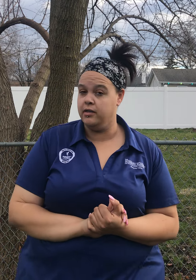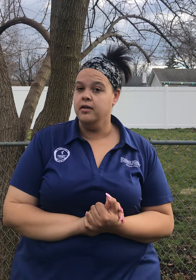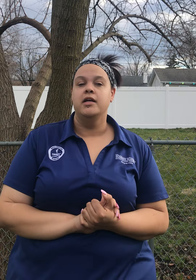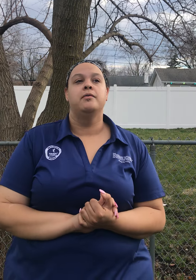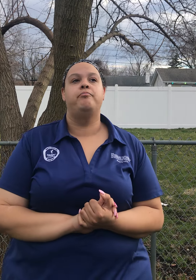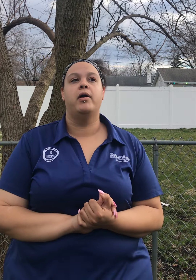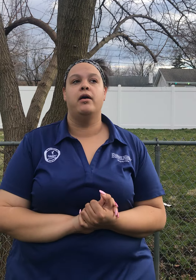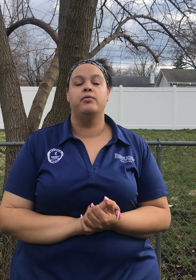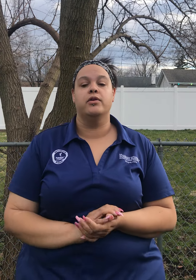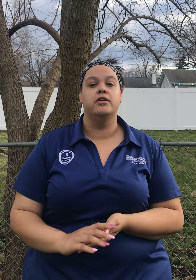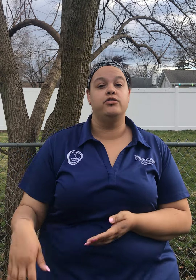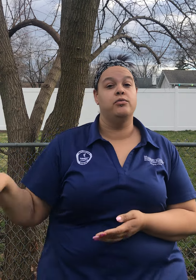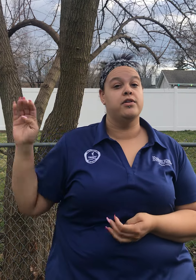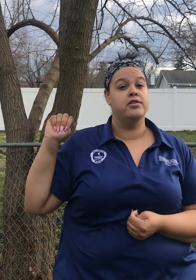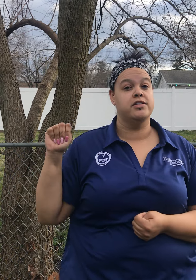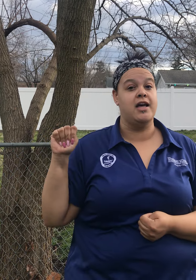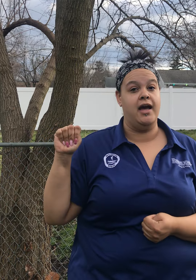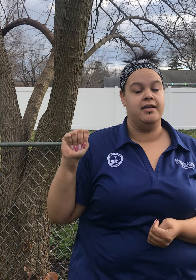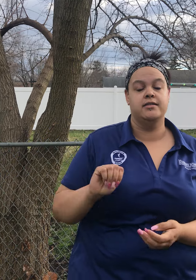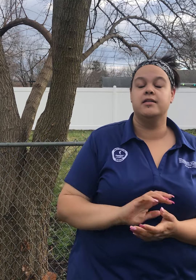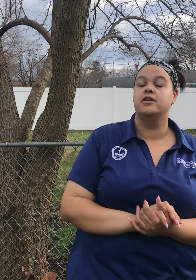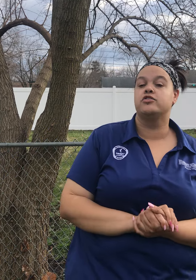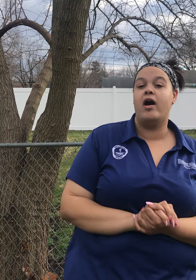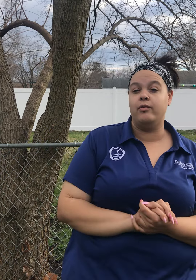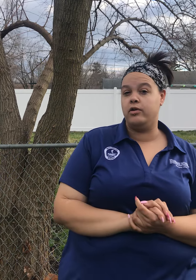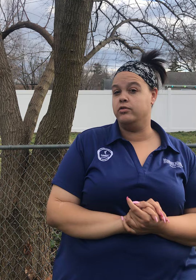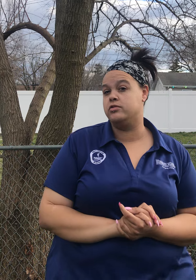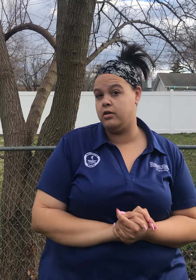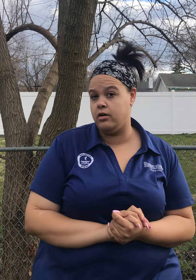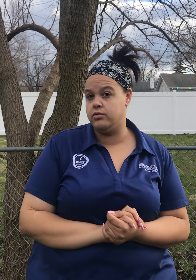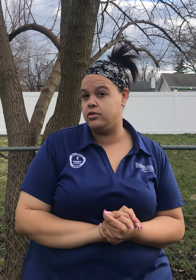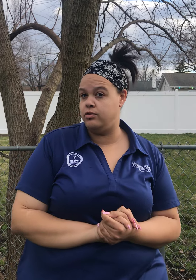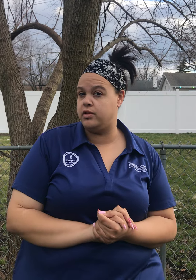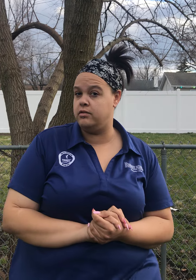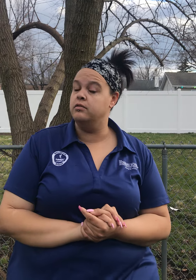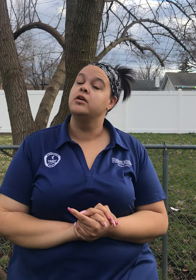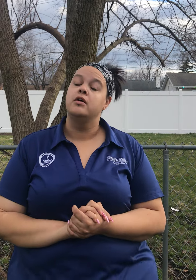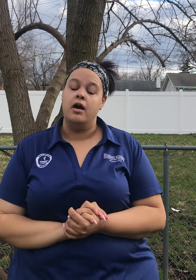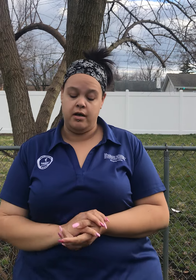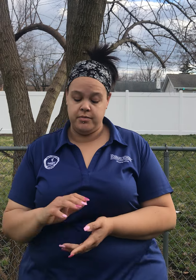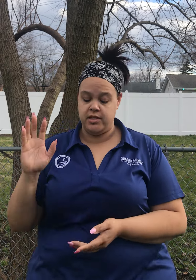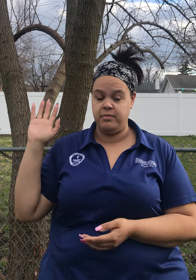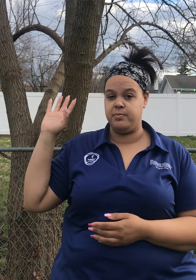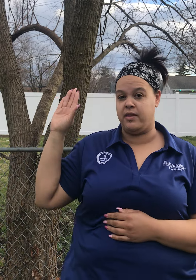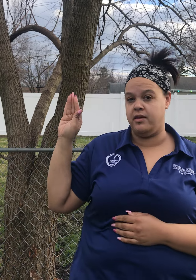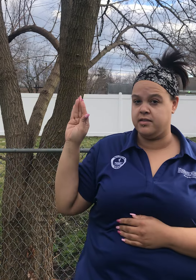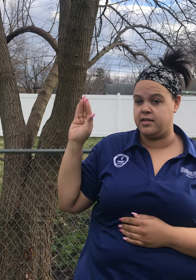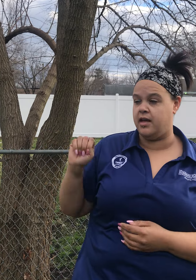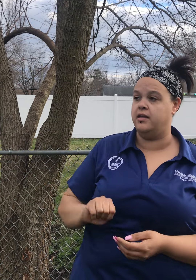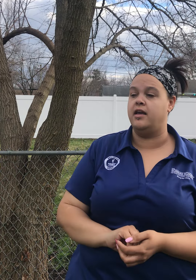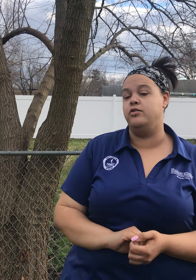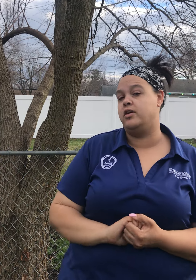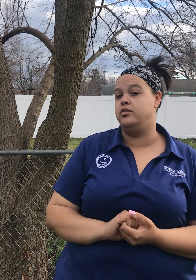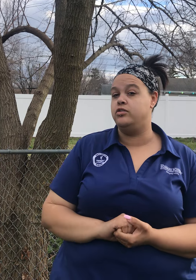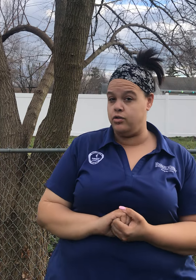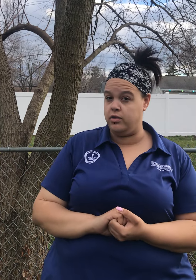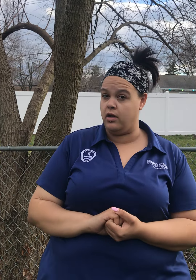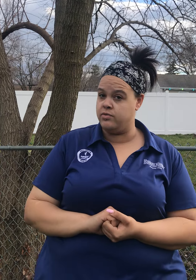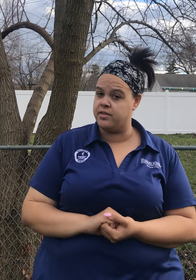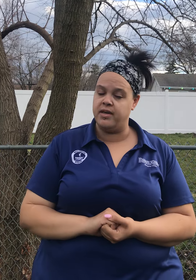but we're gonna do it with our signs so I will go slow so you can see miss Bethany sign and you can do it along with me